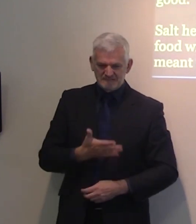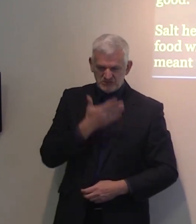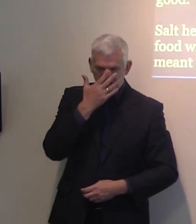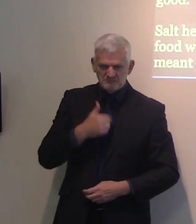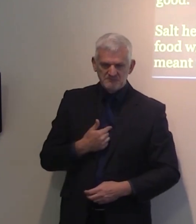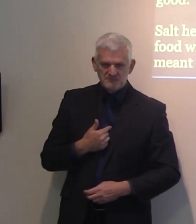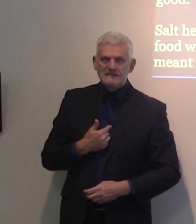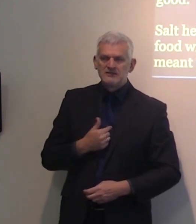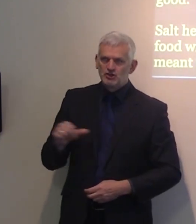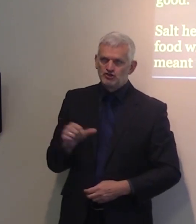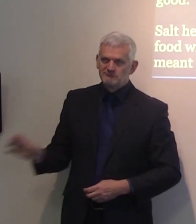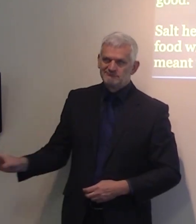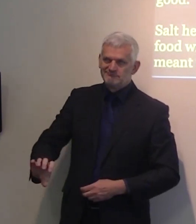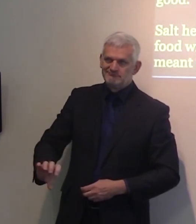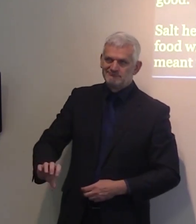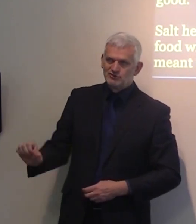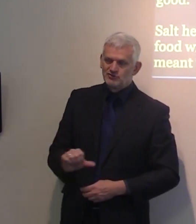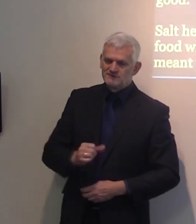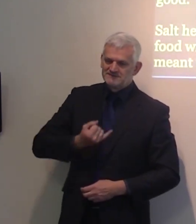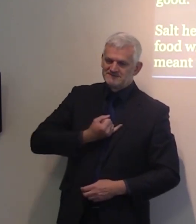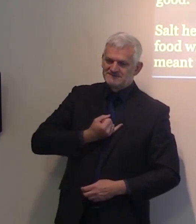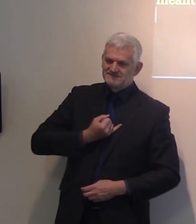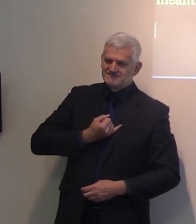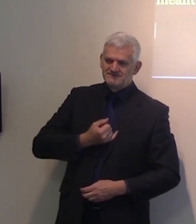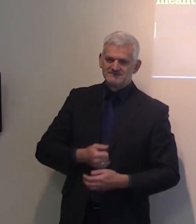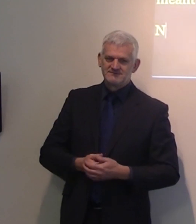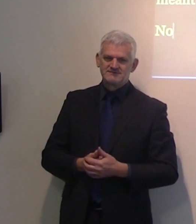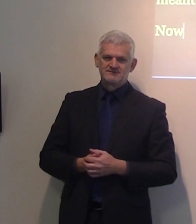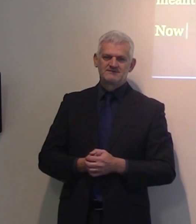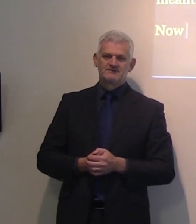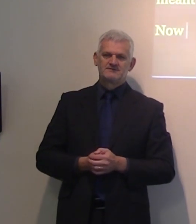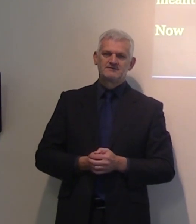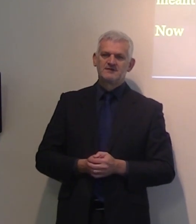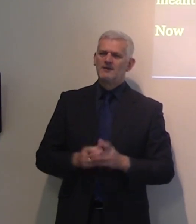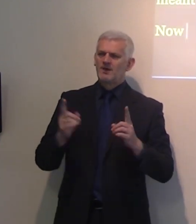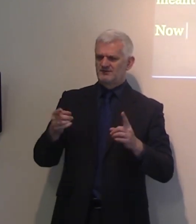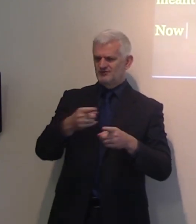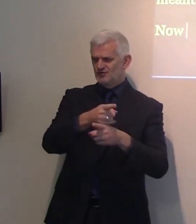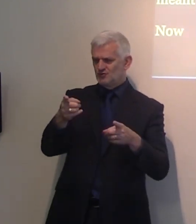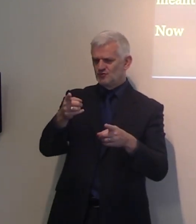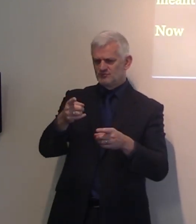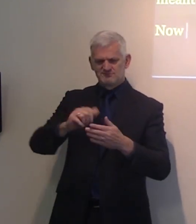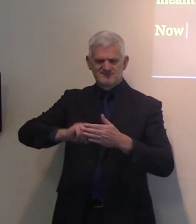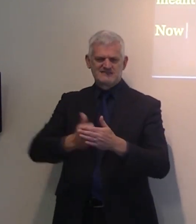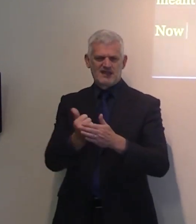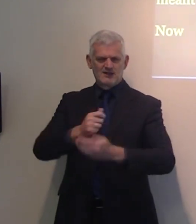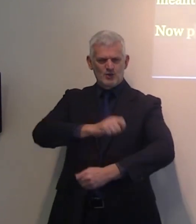But, even nowadays, and I am sure people who are used to do the cooking and so on will agree with